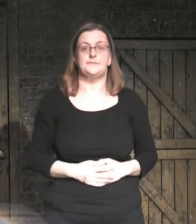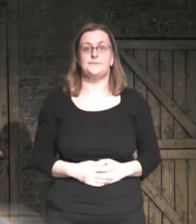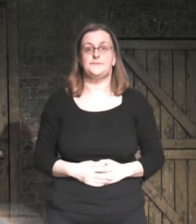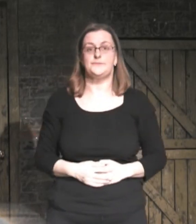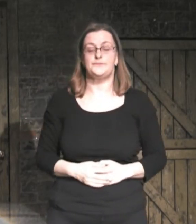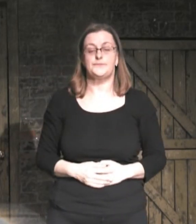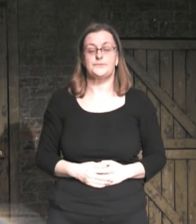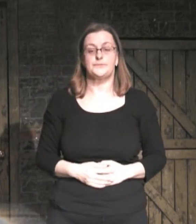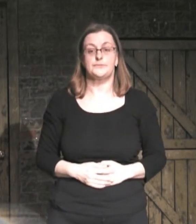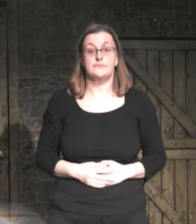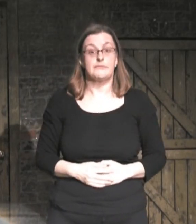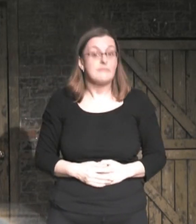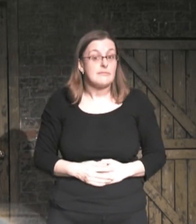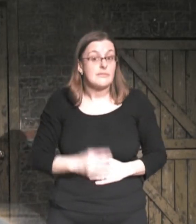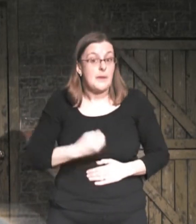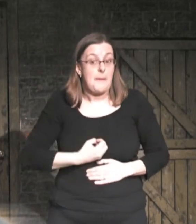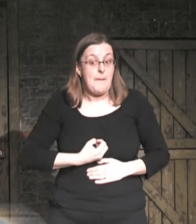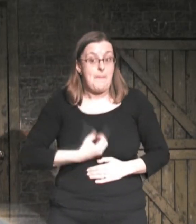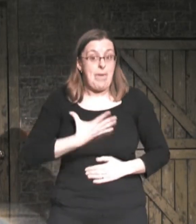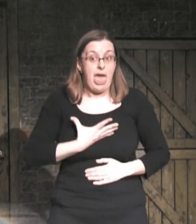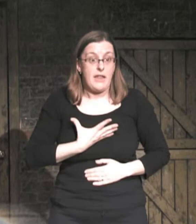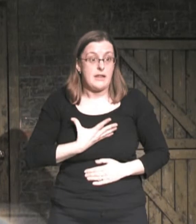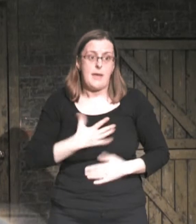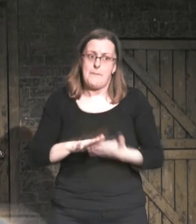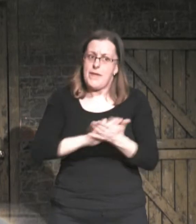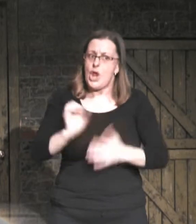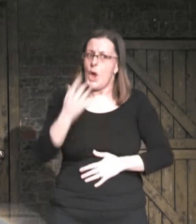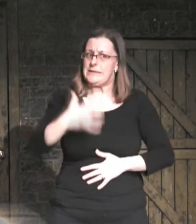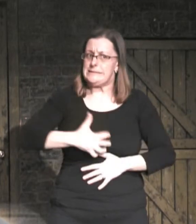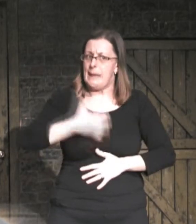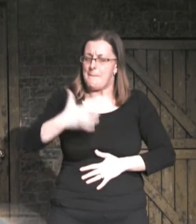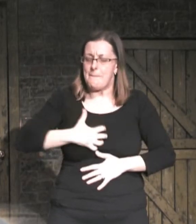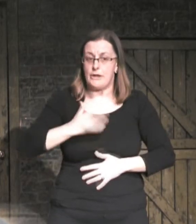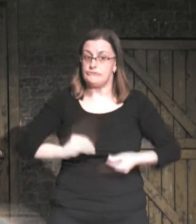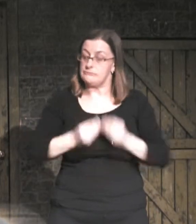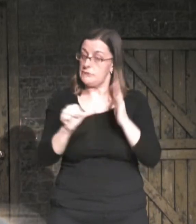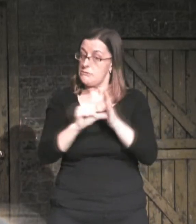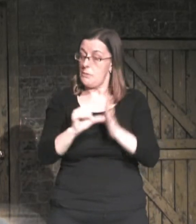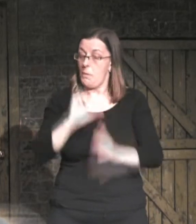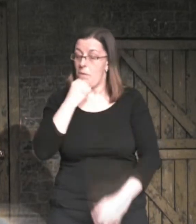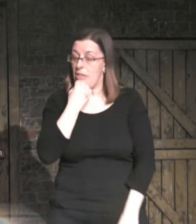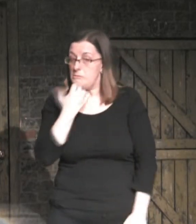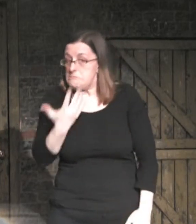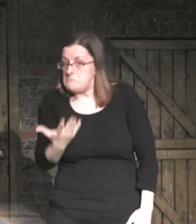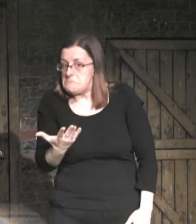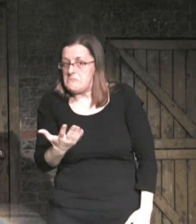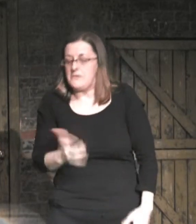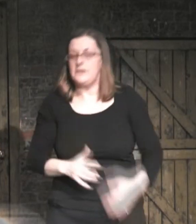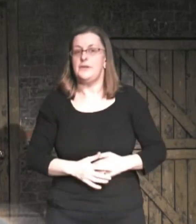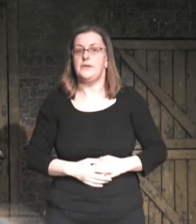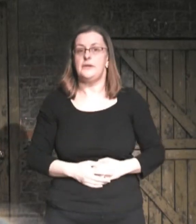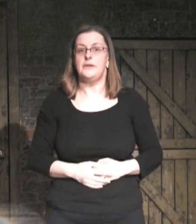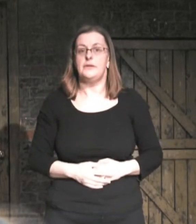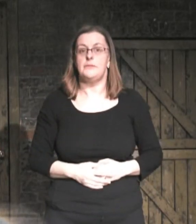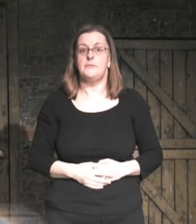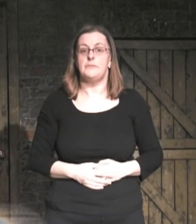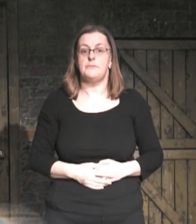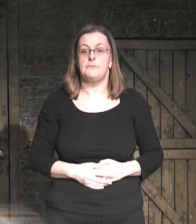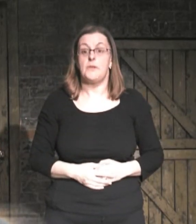Will Belle's temper get her into hot water or will she